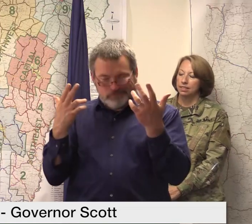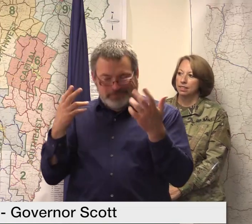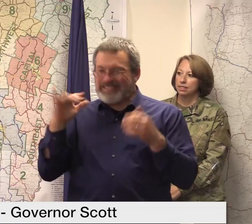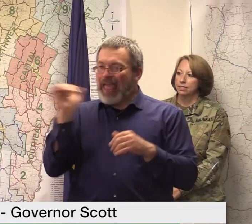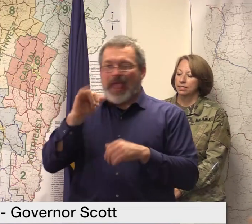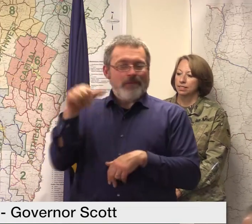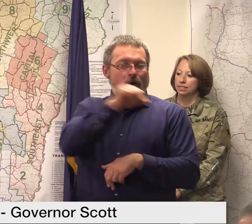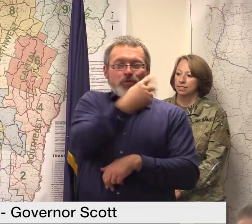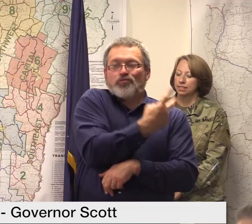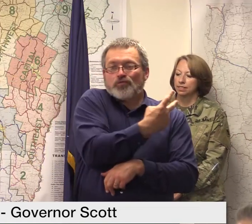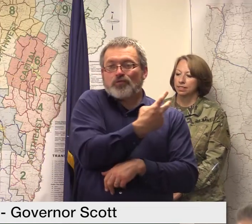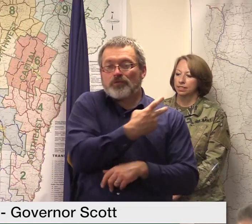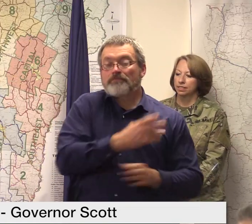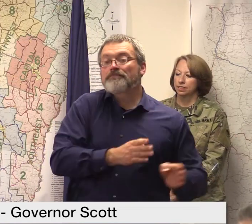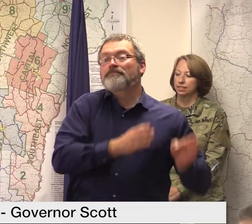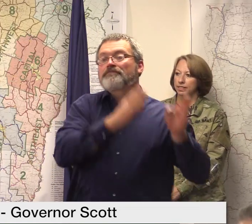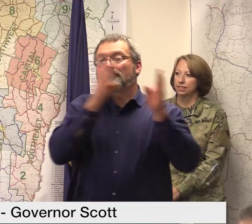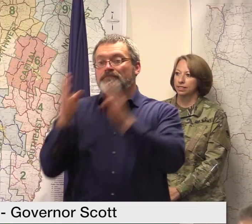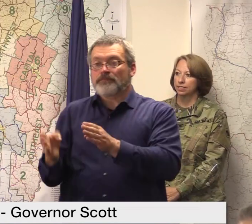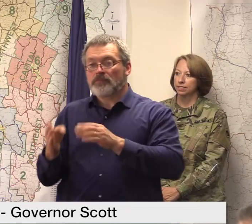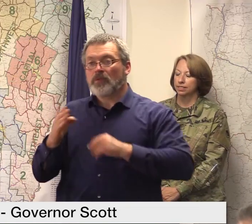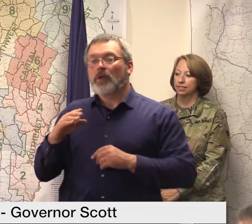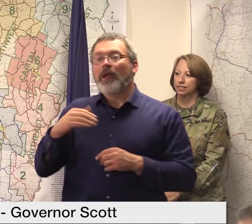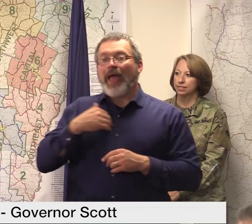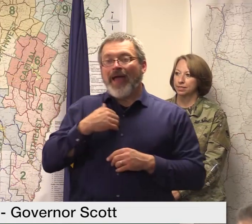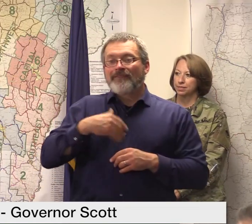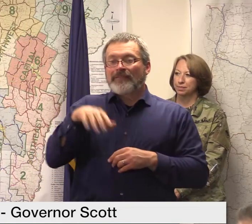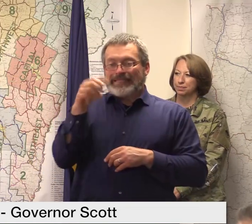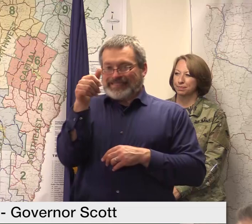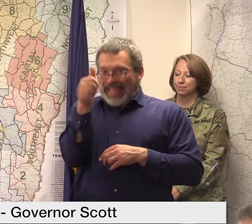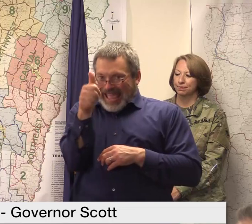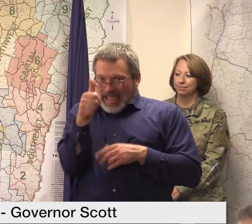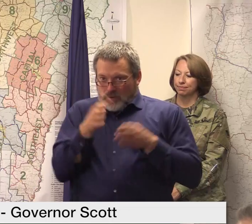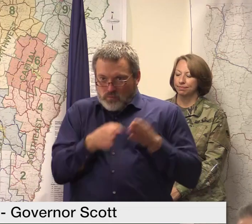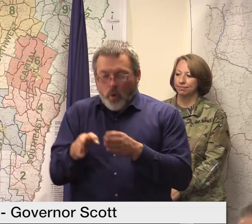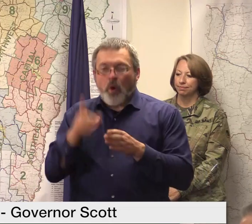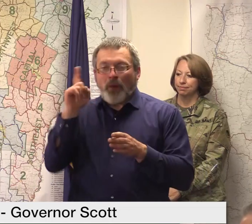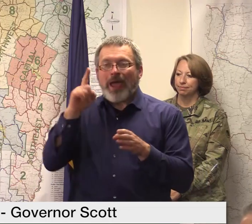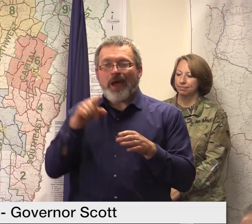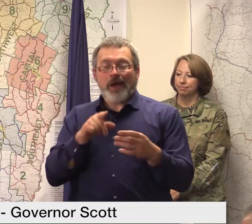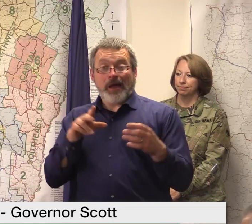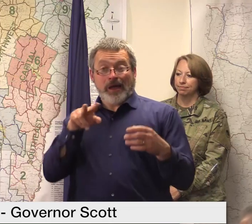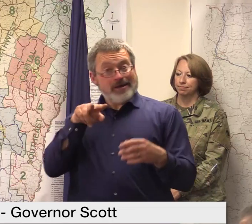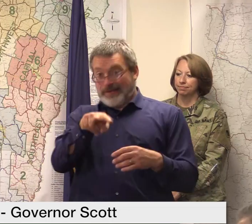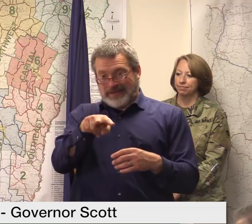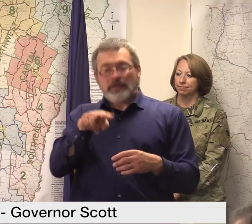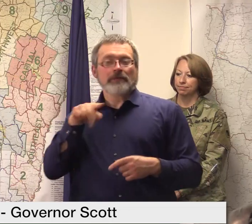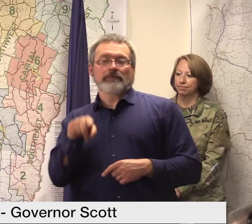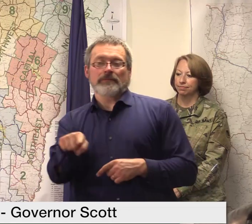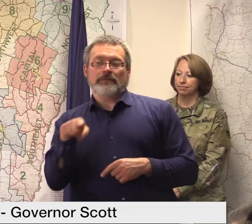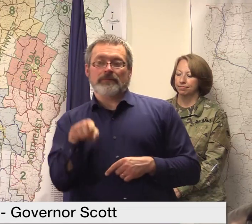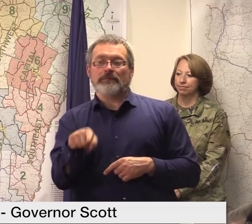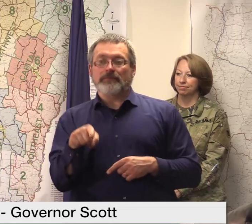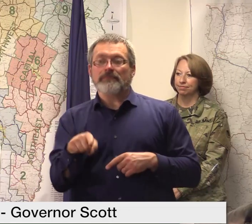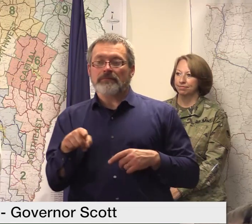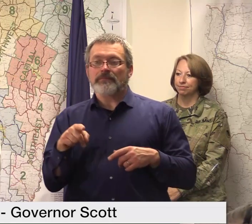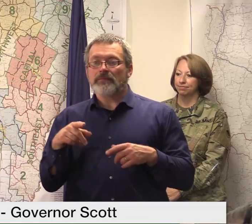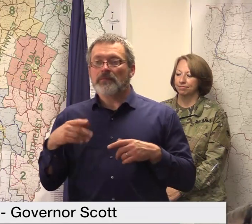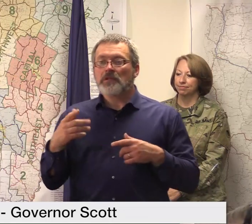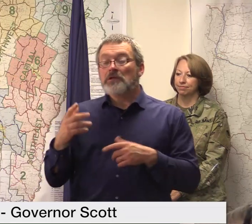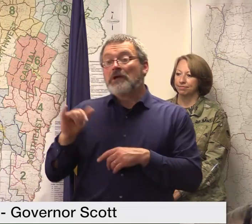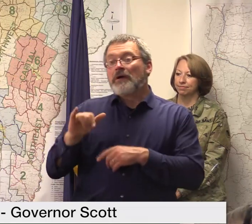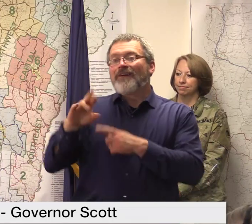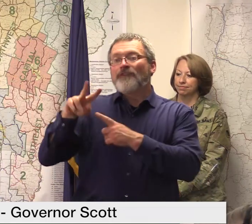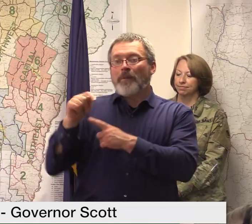partially open we did have to close one lane last night of vermont 15 in johnson